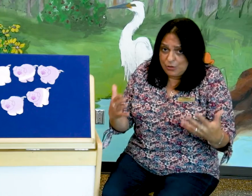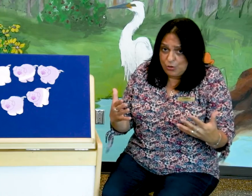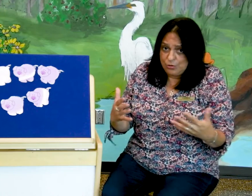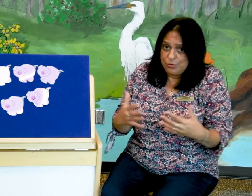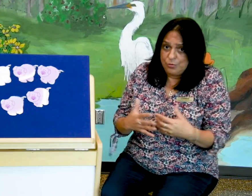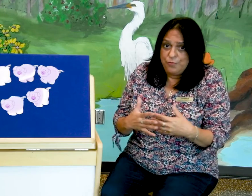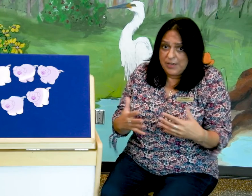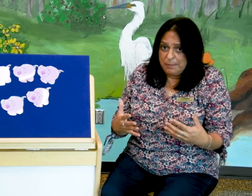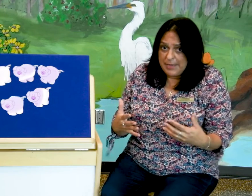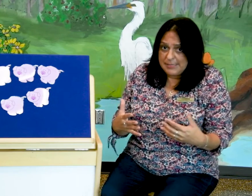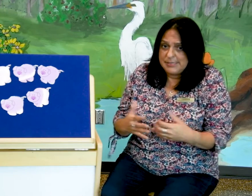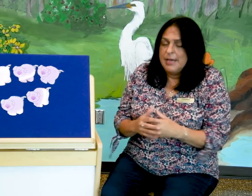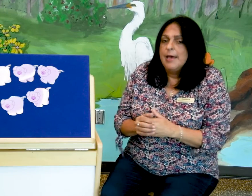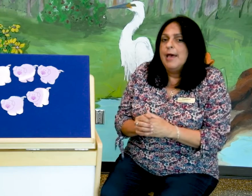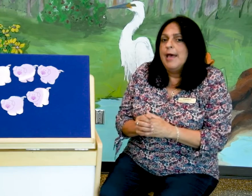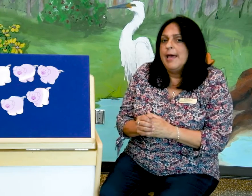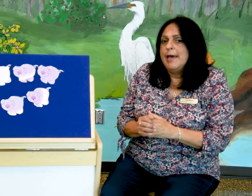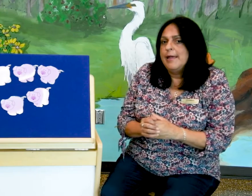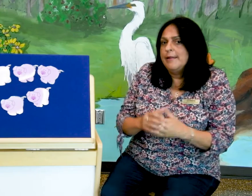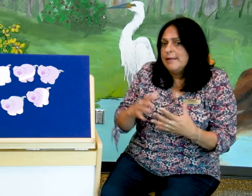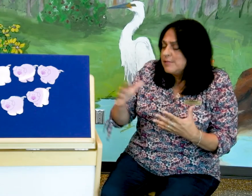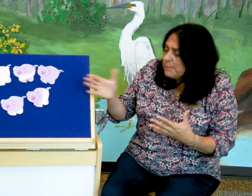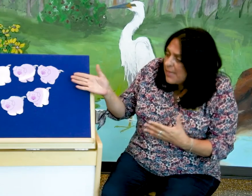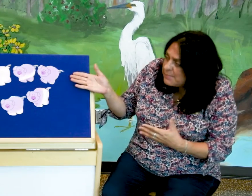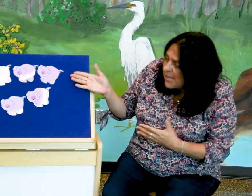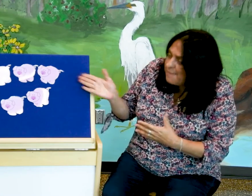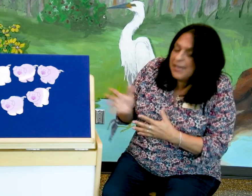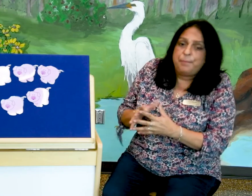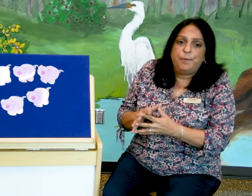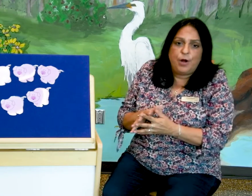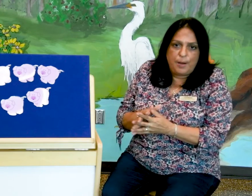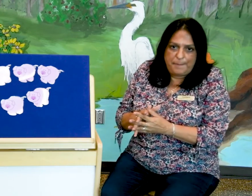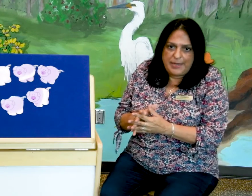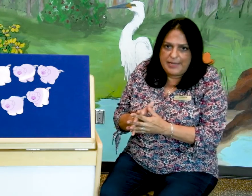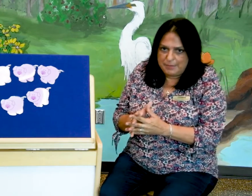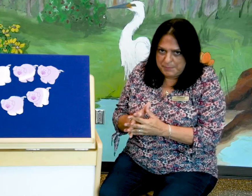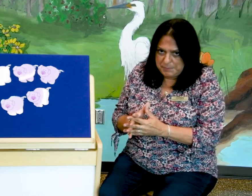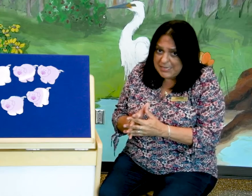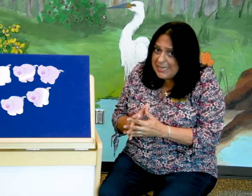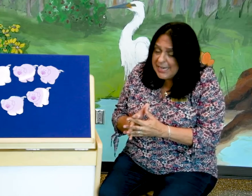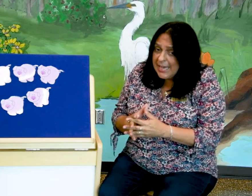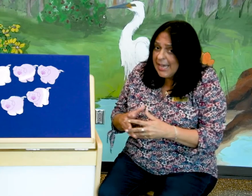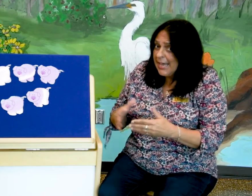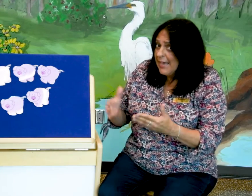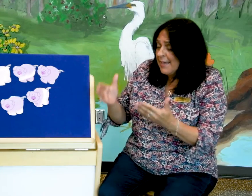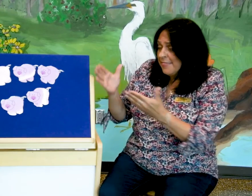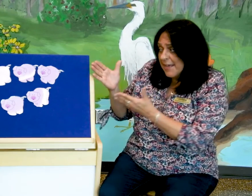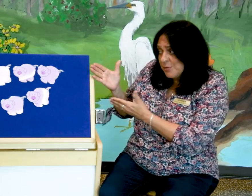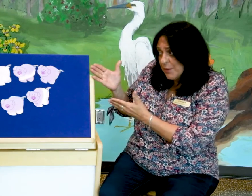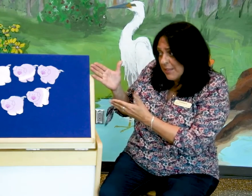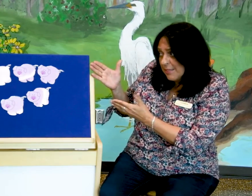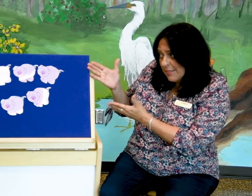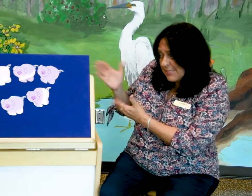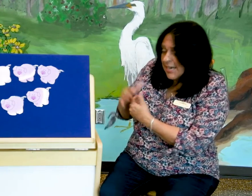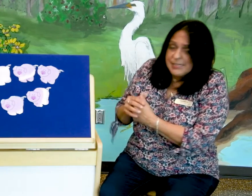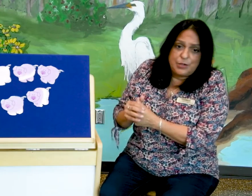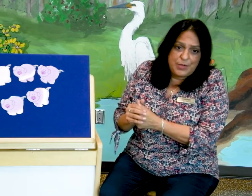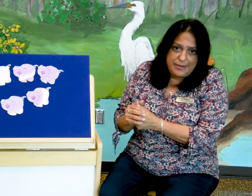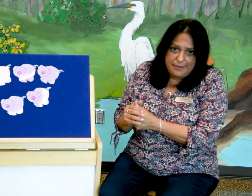adult to do finger plays, and sometimes having a prop helps me, and that's what these guys are doing here.